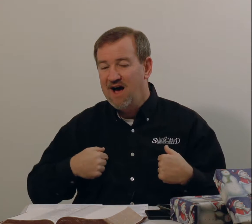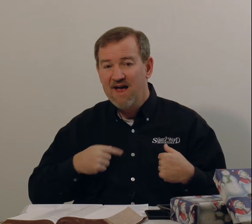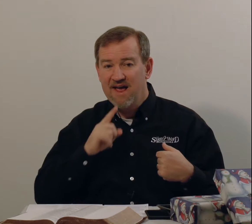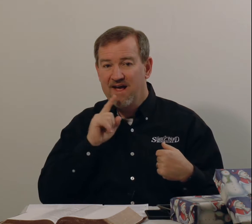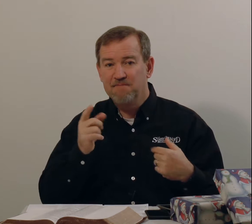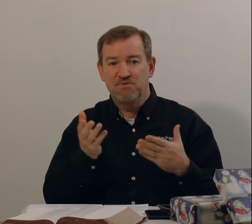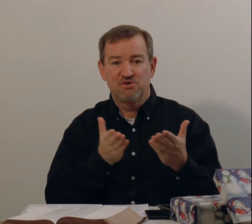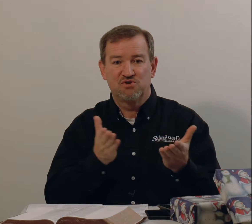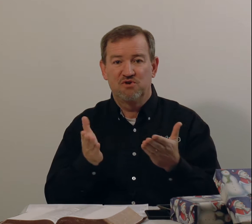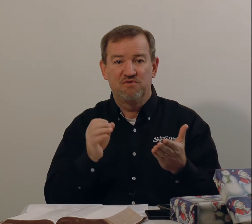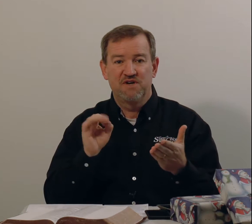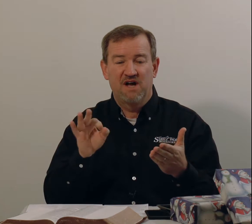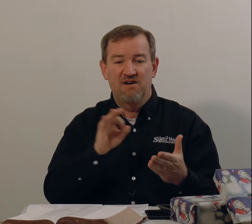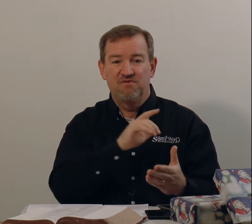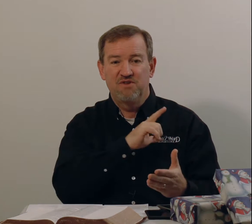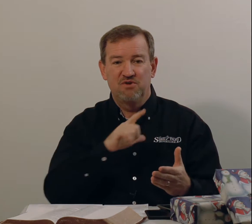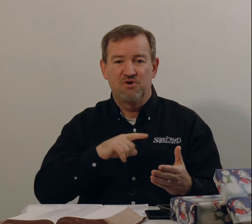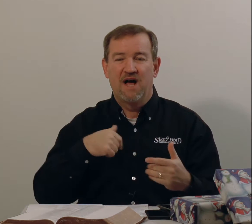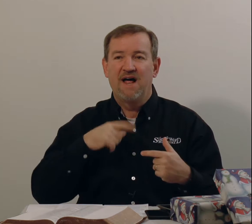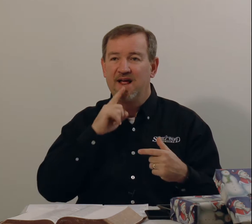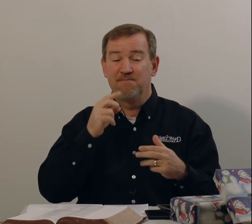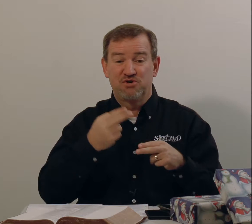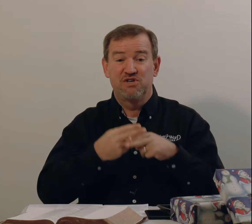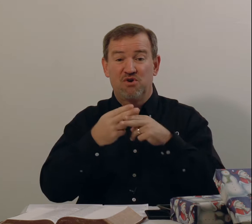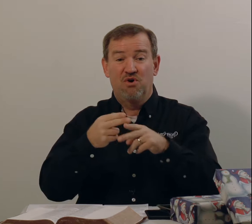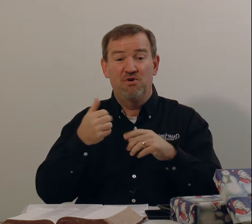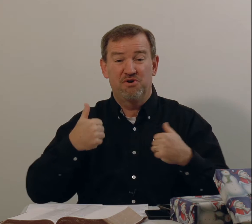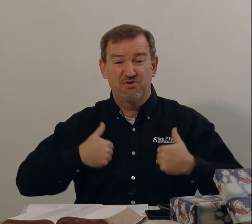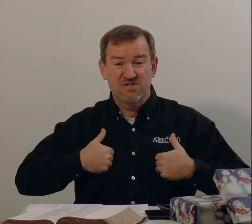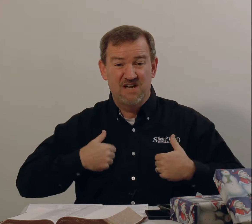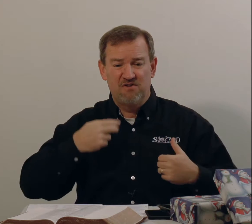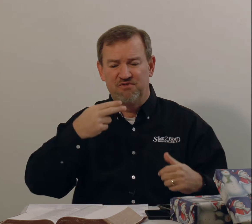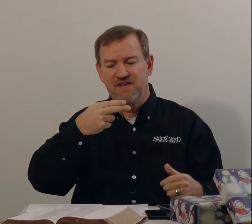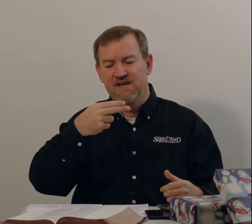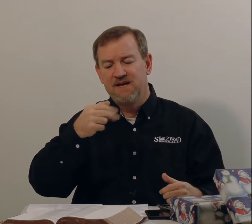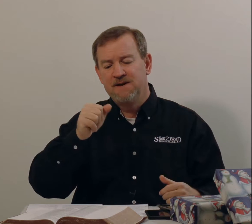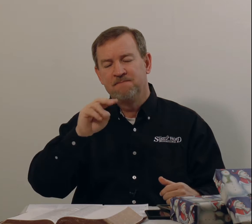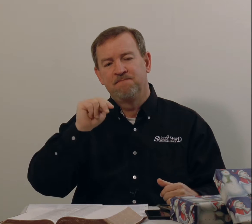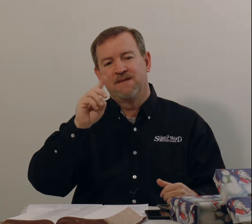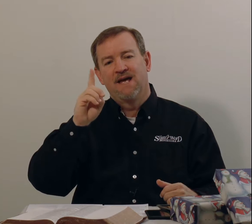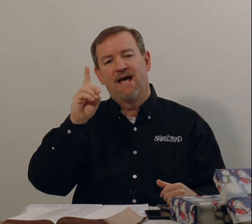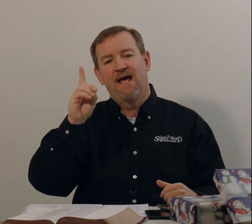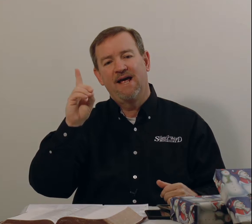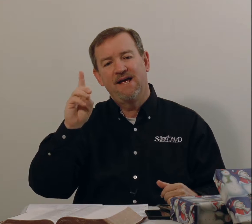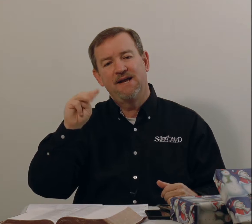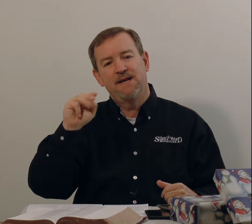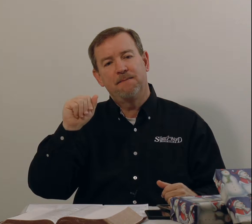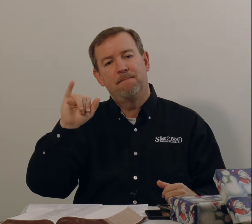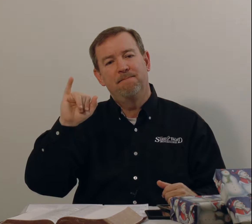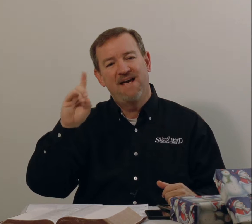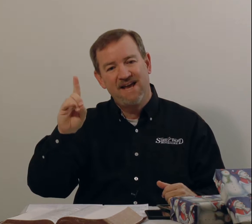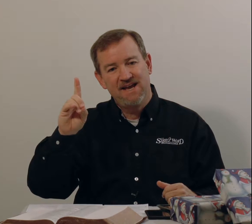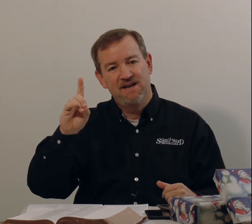I am the servant of the Lord. I am, she called herself the handmaid